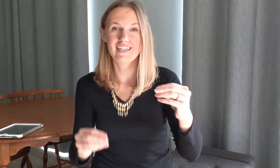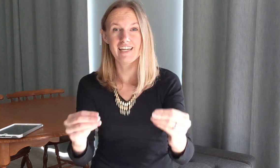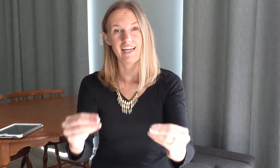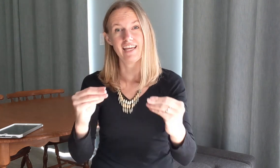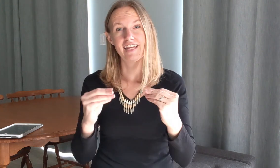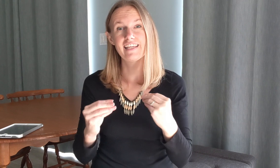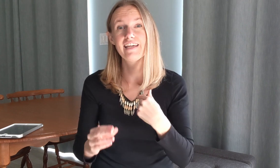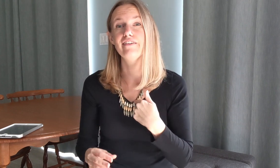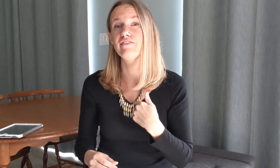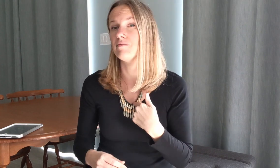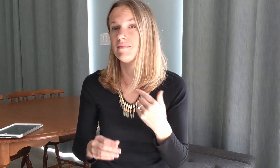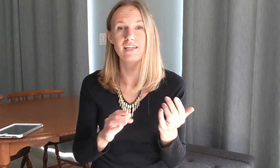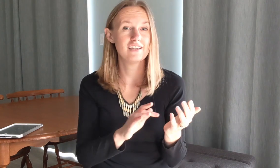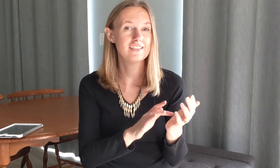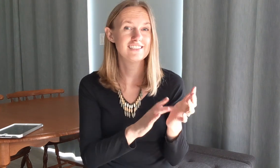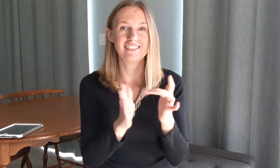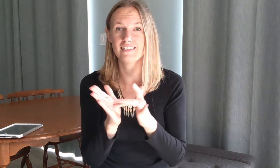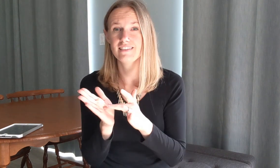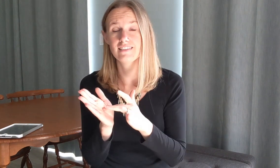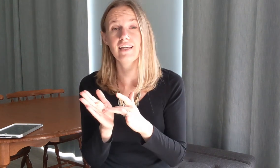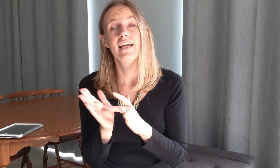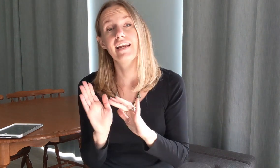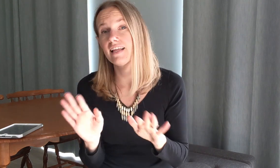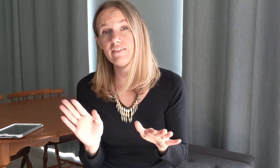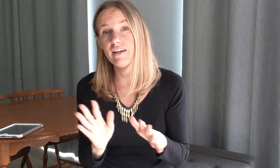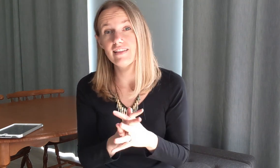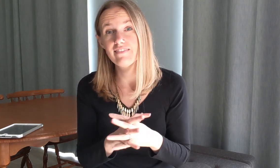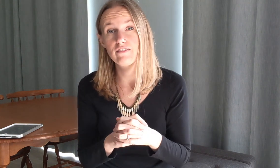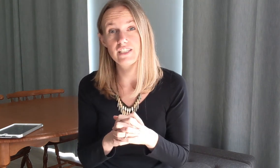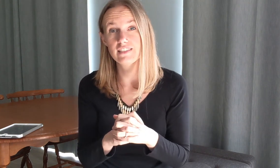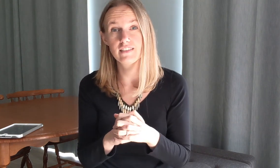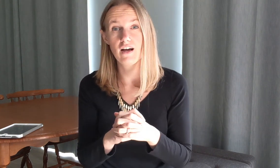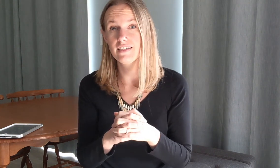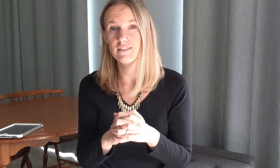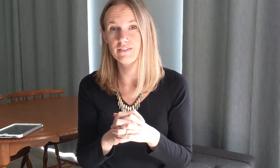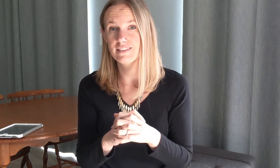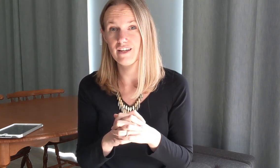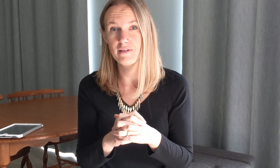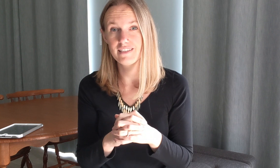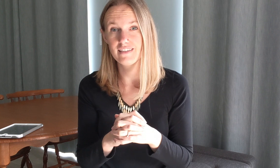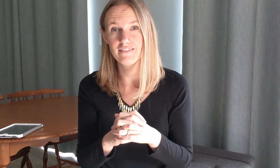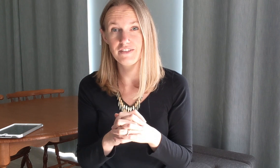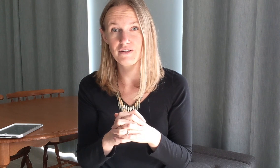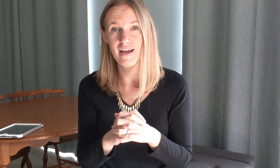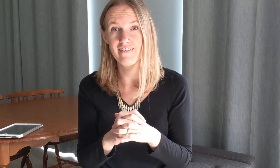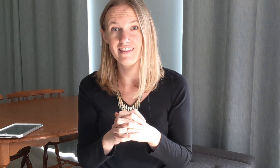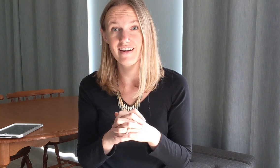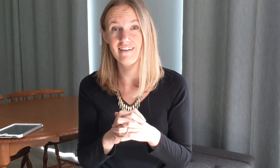just give me Jesus and I live it leave out just a lot so it's not a big deal if you don't have it there